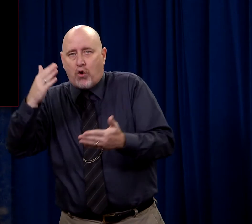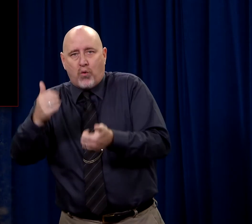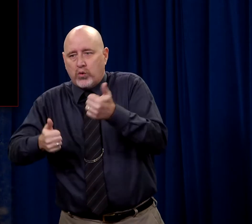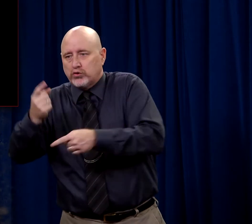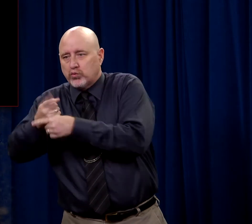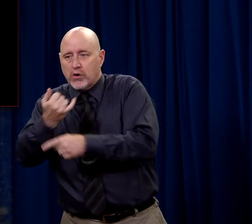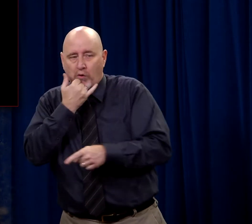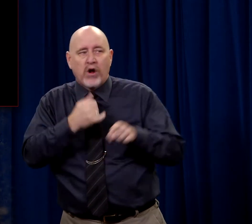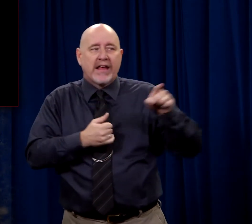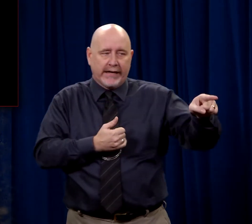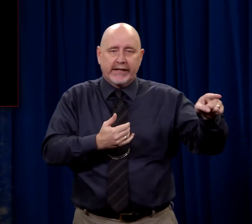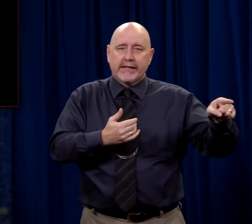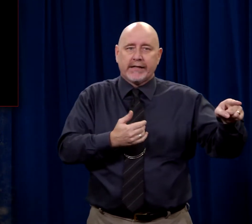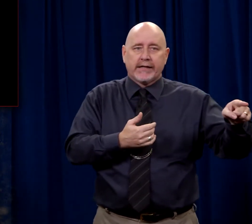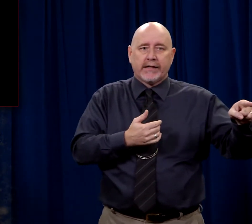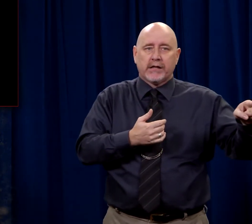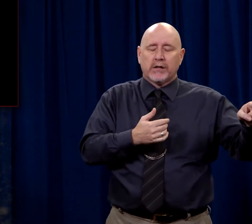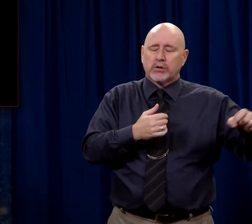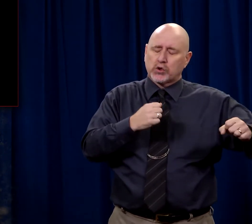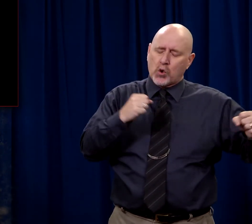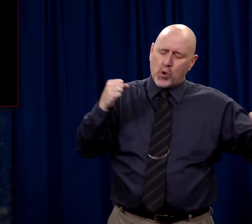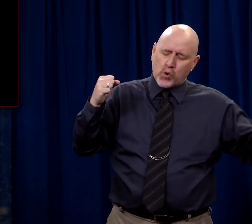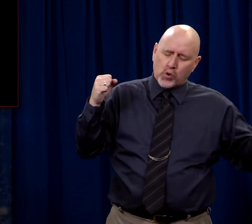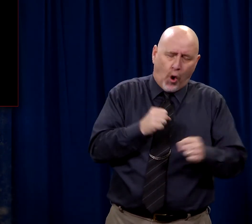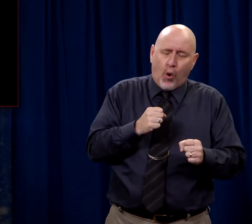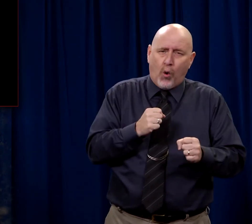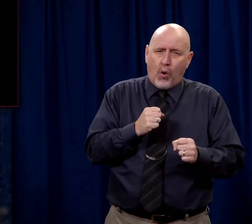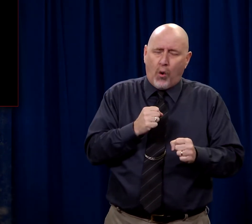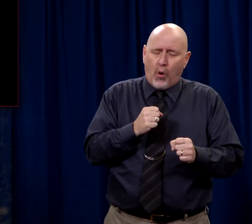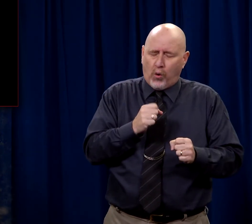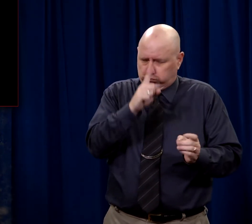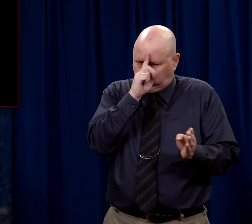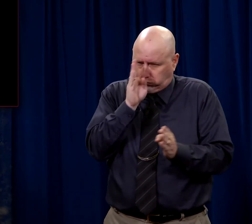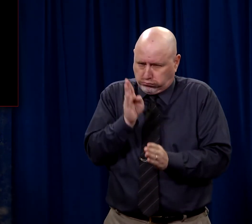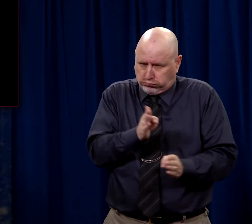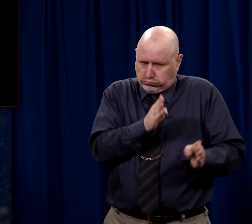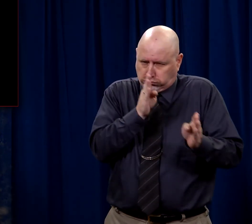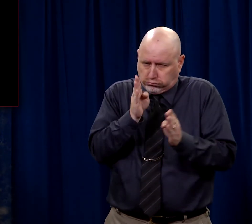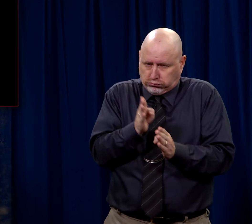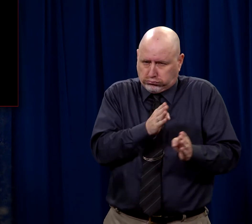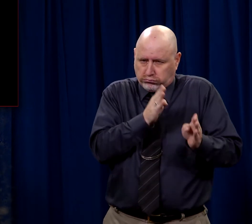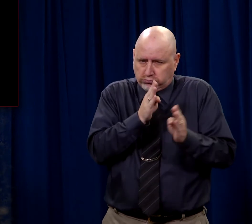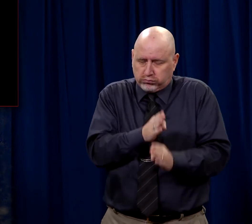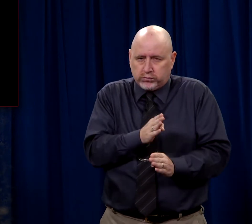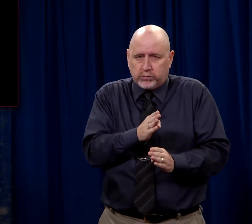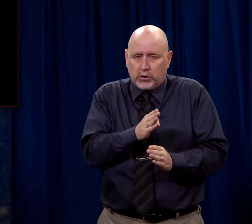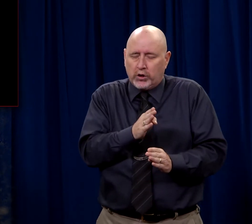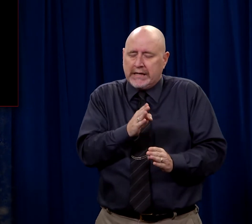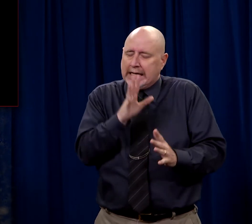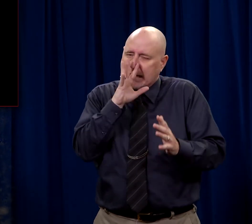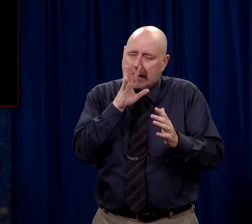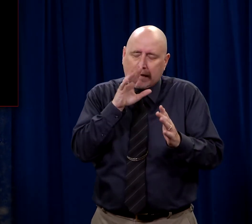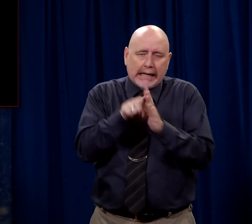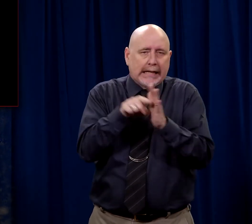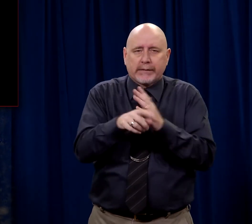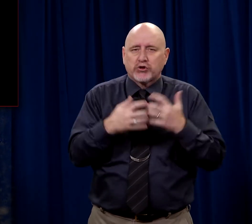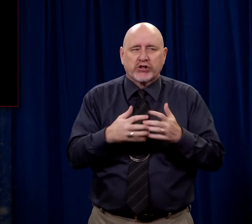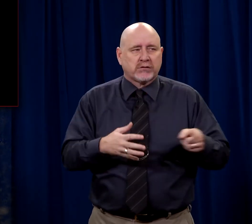better, the Roman legionary was an ice-cold, calculating and utterly ruthless killing machine.